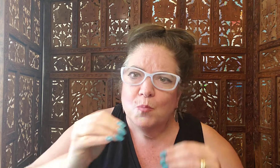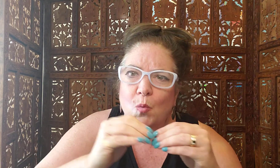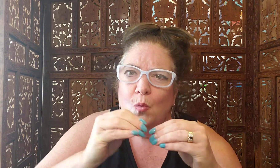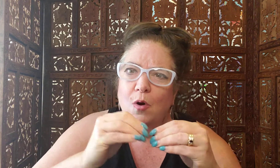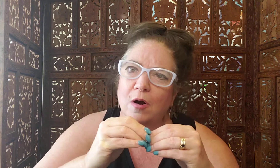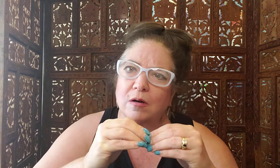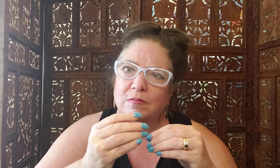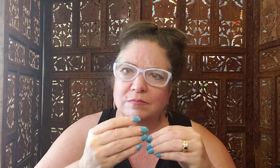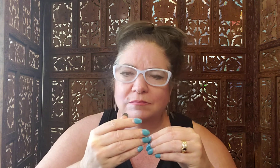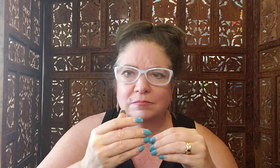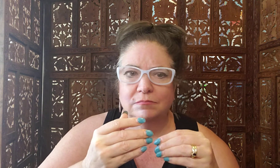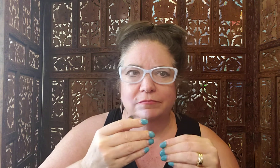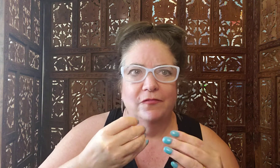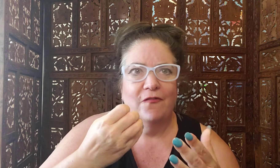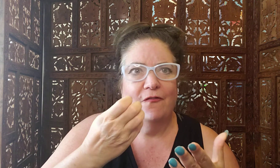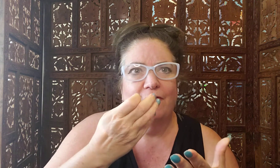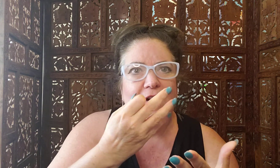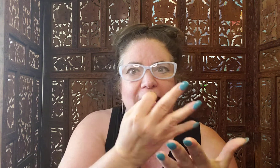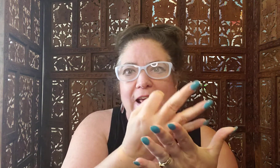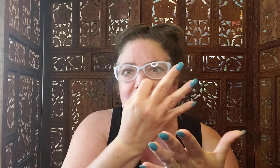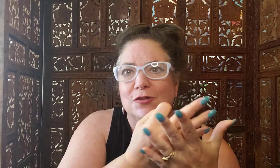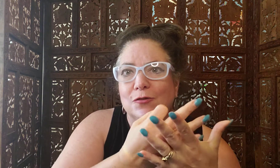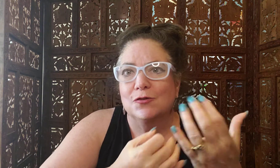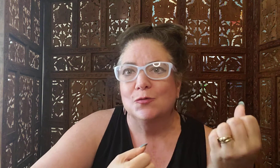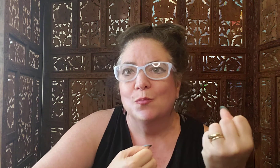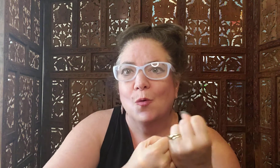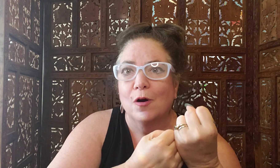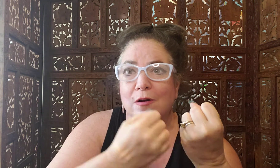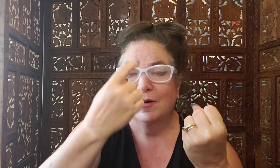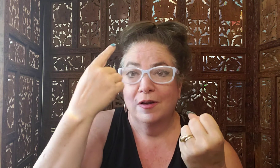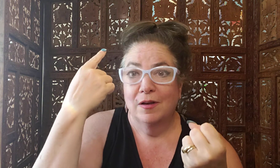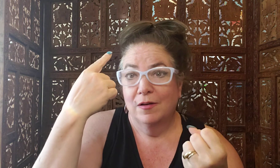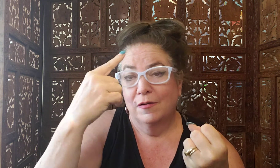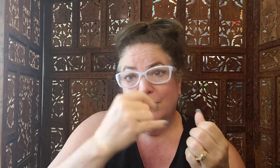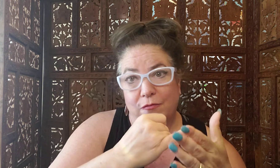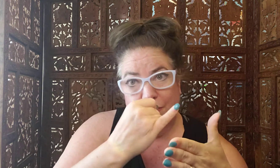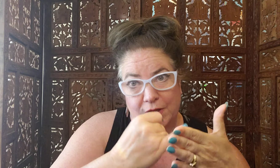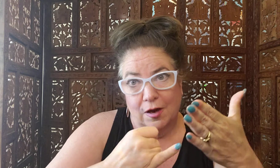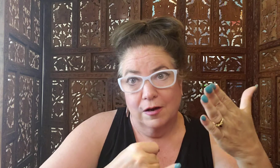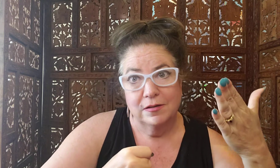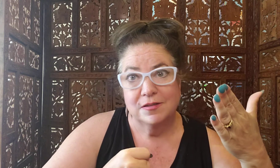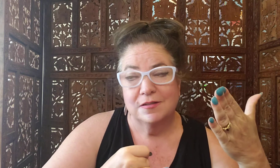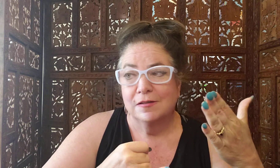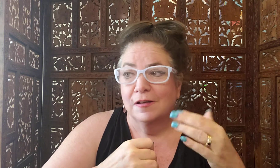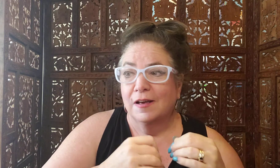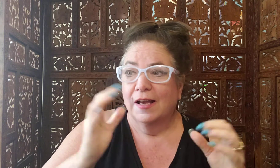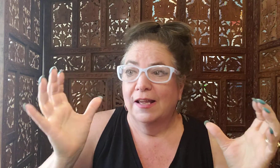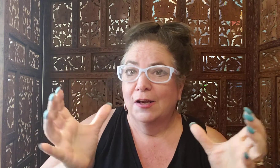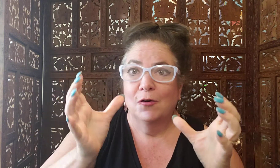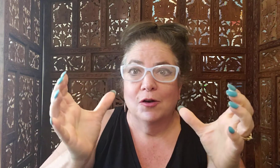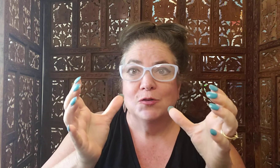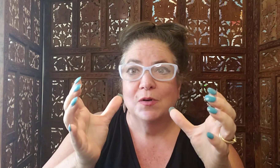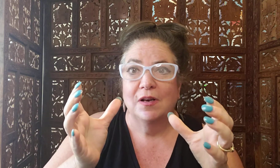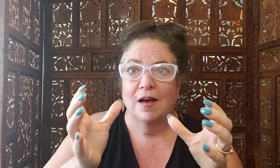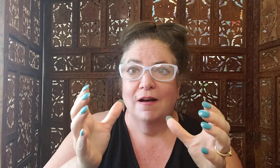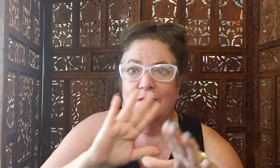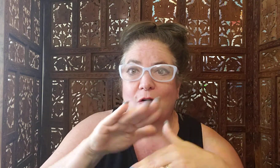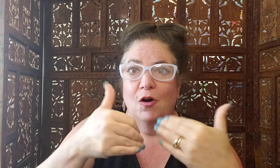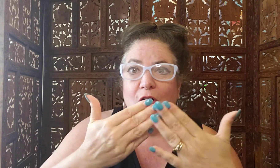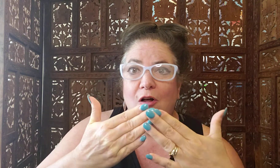more financial support for the arts and encouragement of all